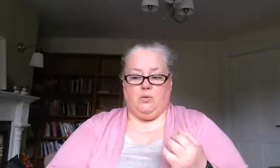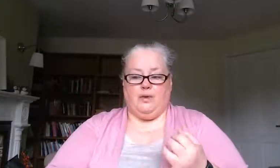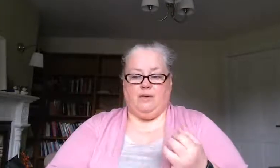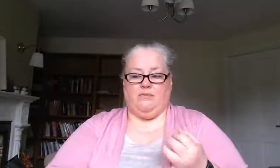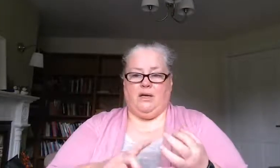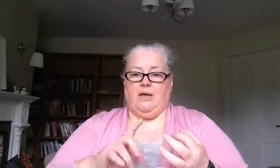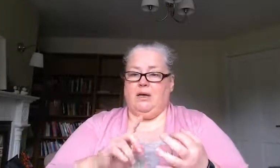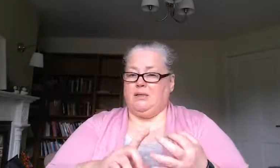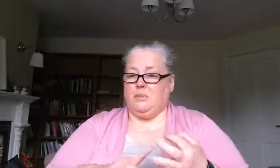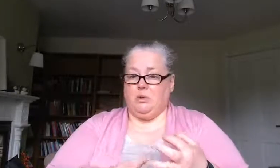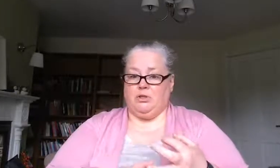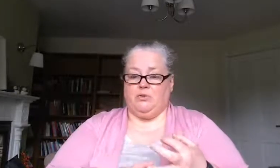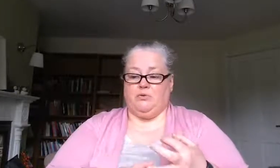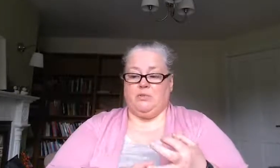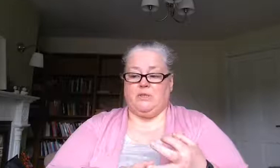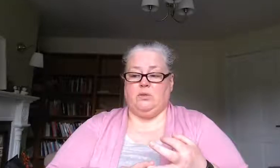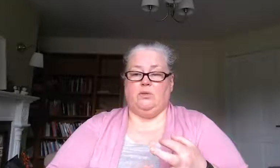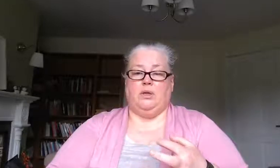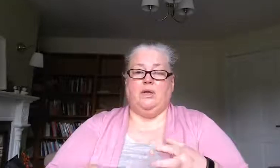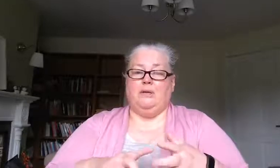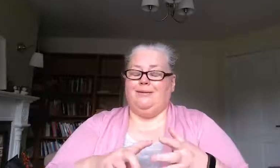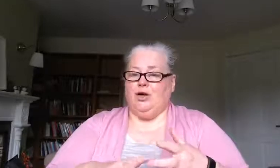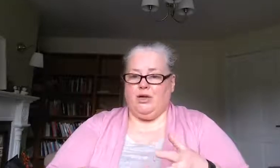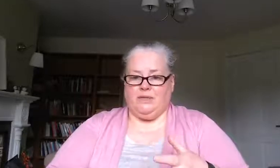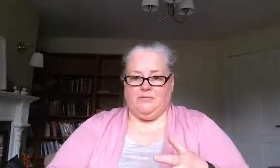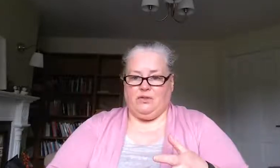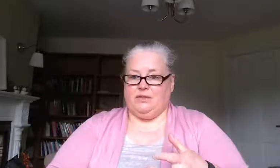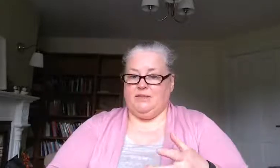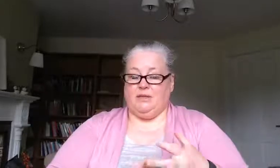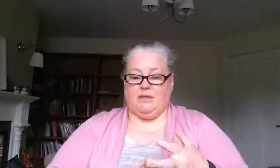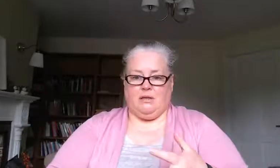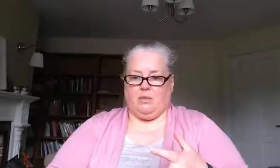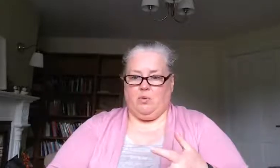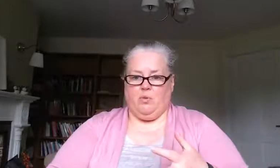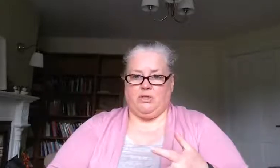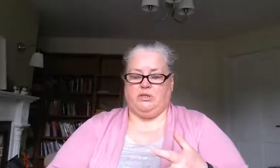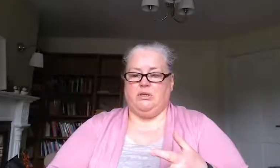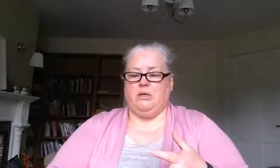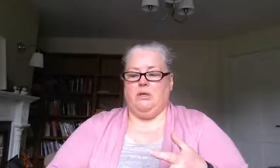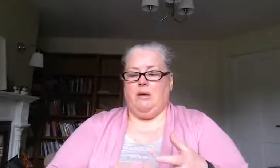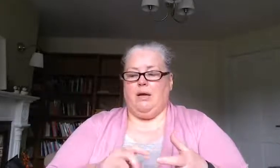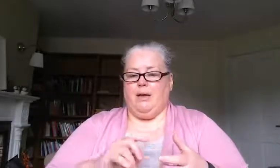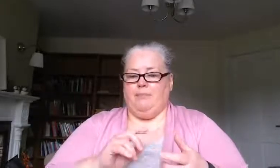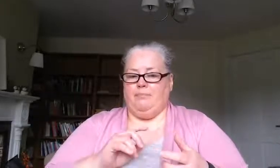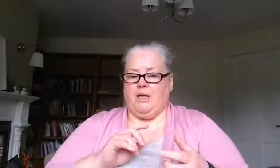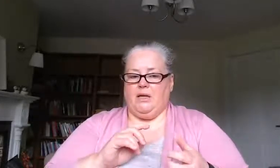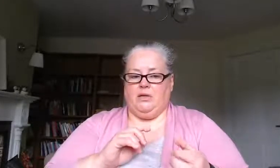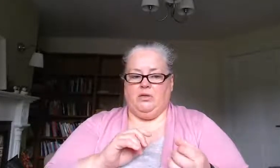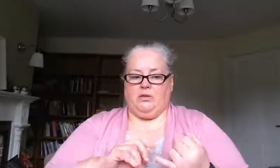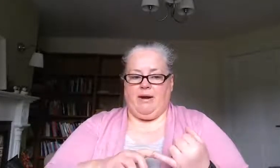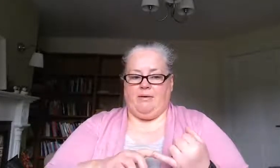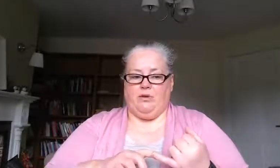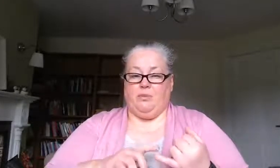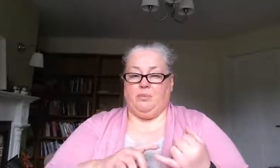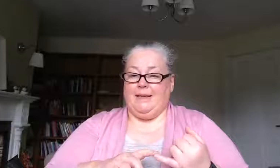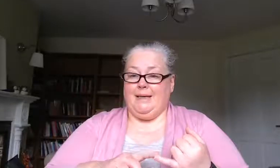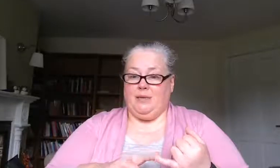leaving expulsion from school learning difficulties not supported um another area would be legal